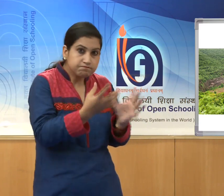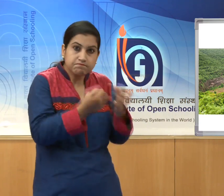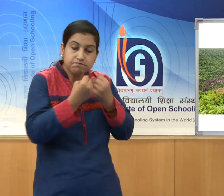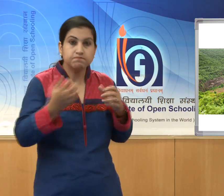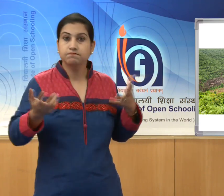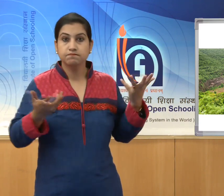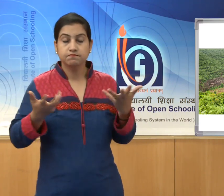Chaitas